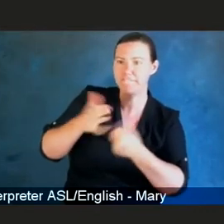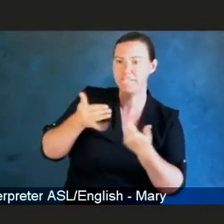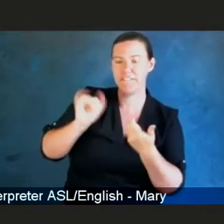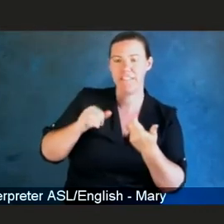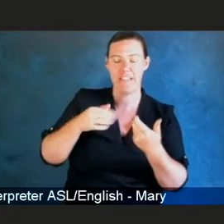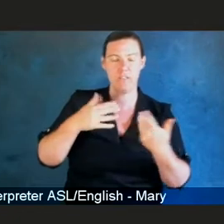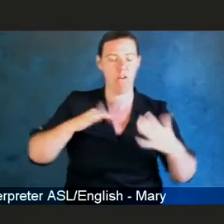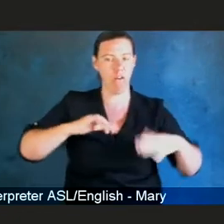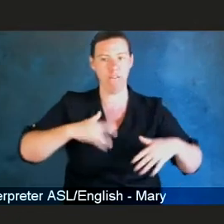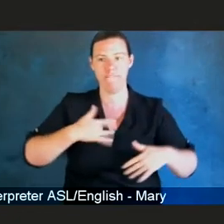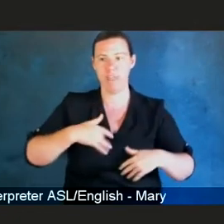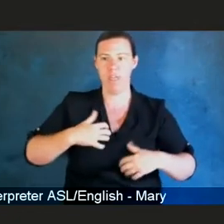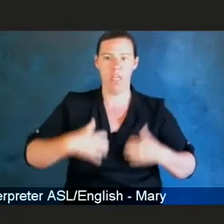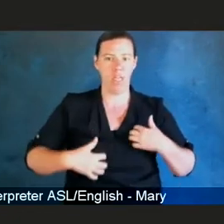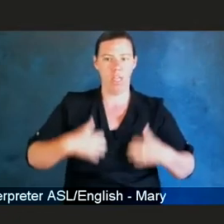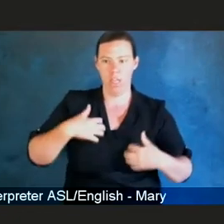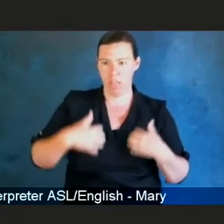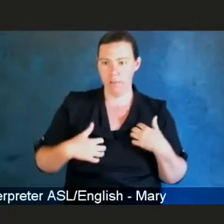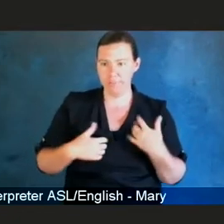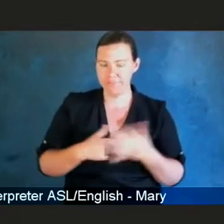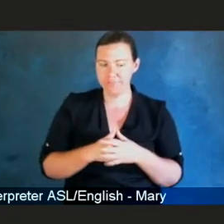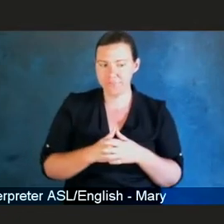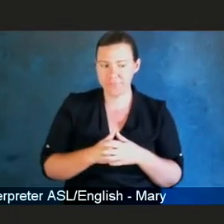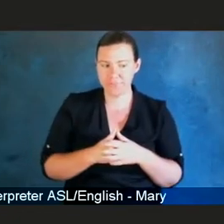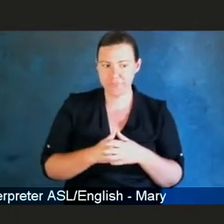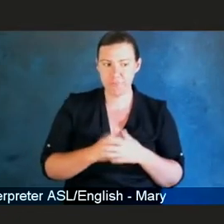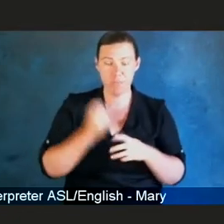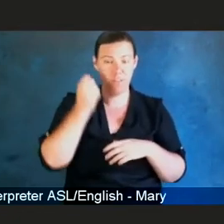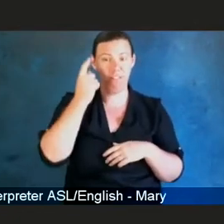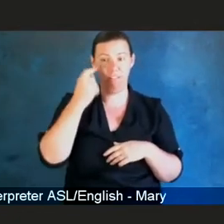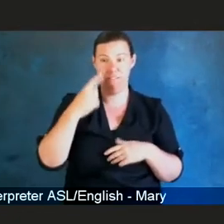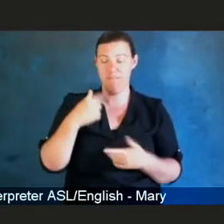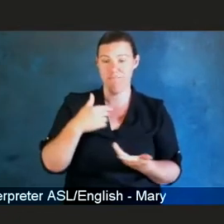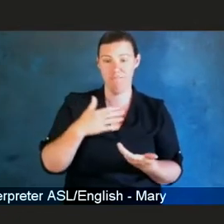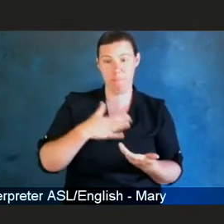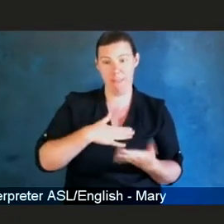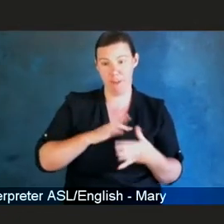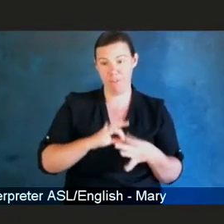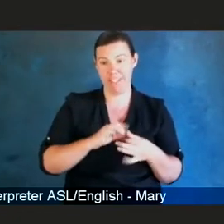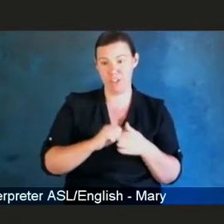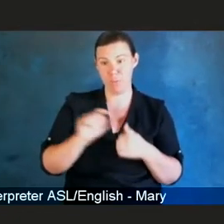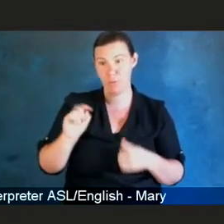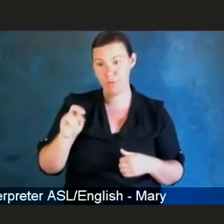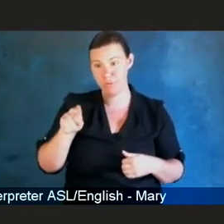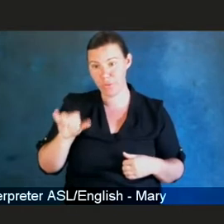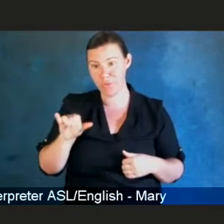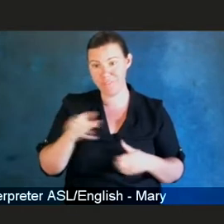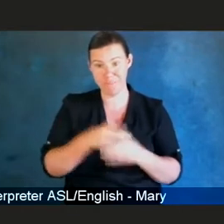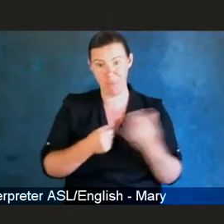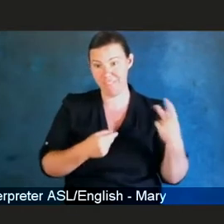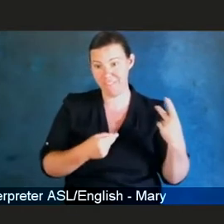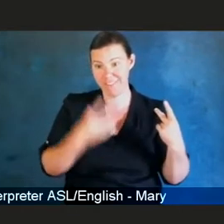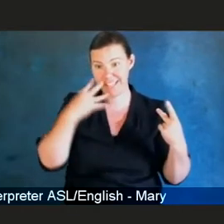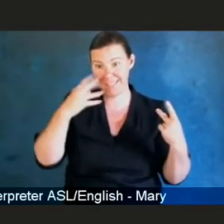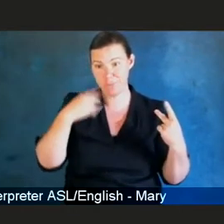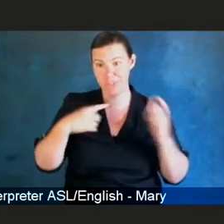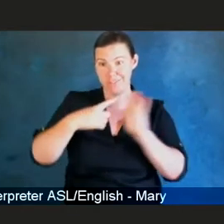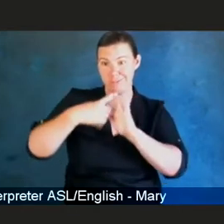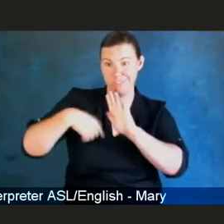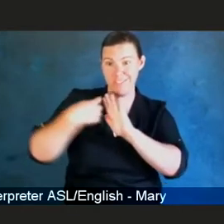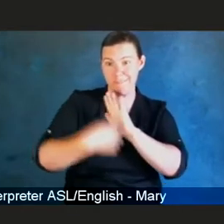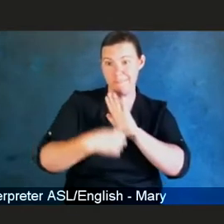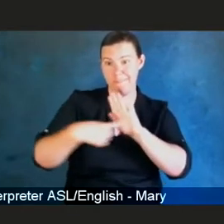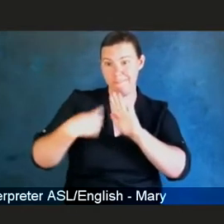I would say I worked, this is where my relationship with Tony was. We were both criticized. But yet we were doing the best we could.